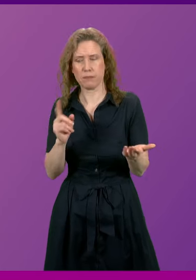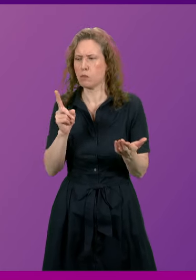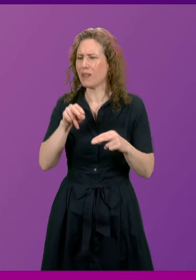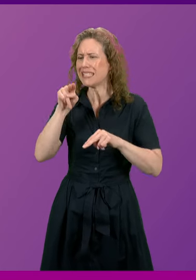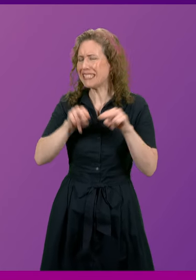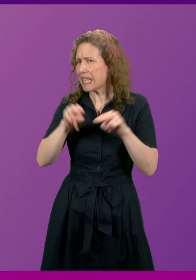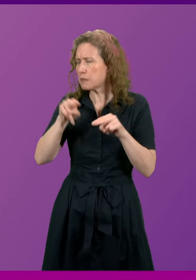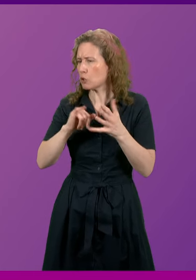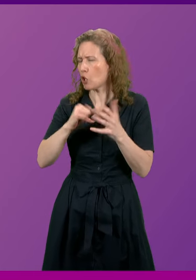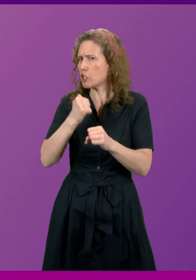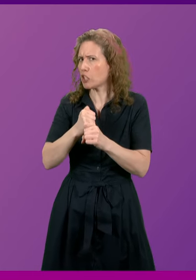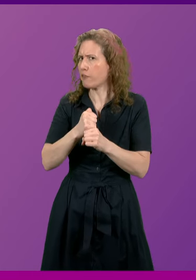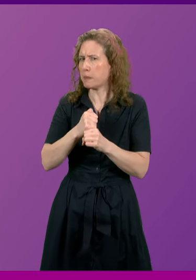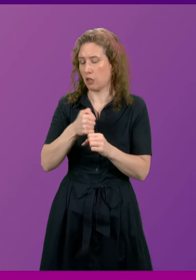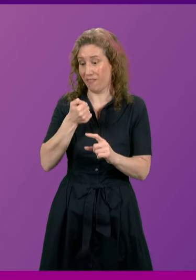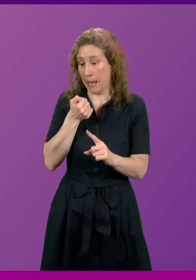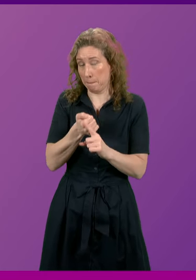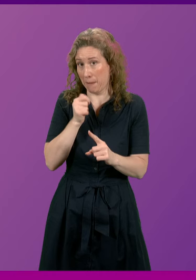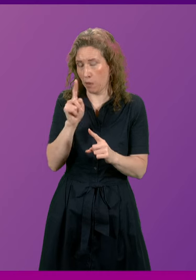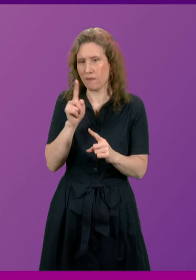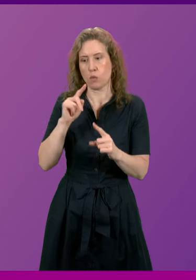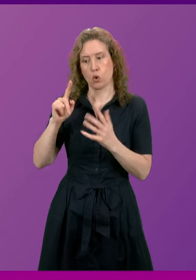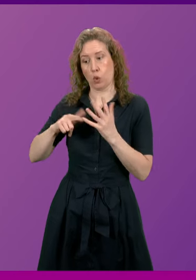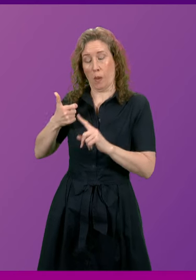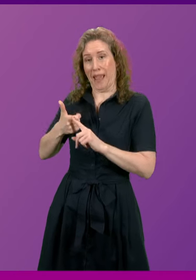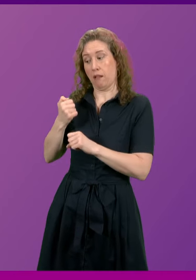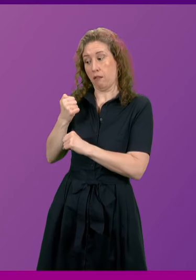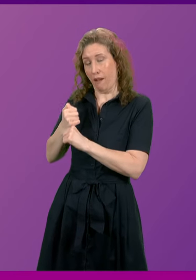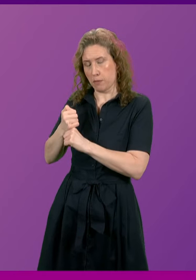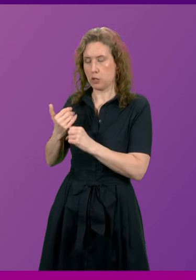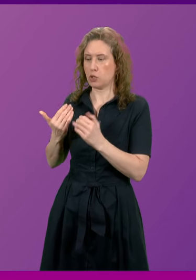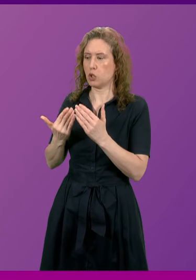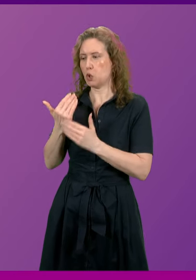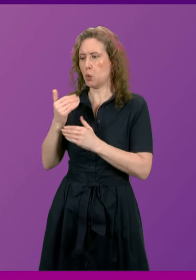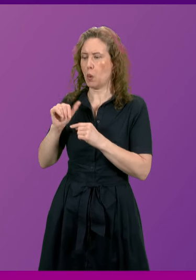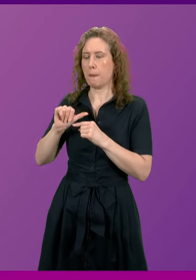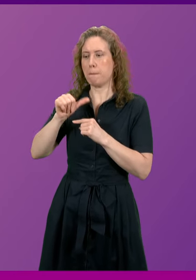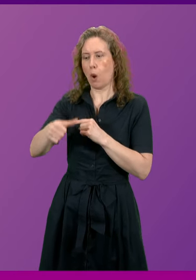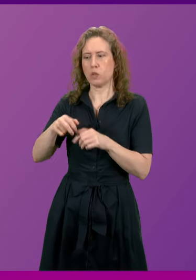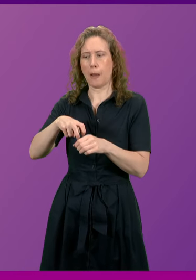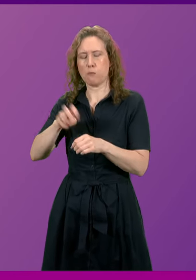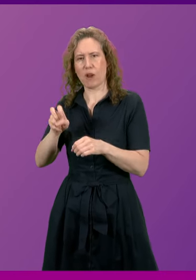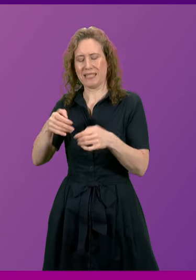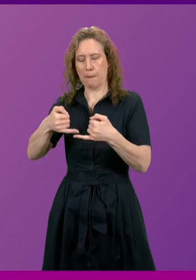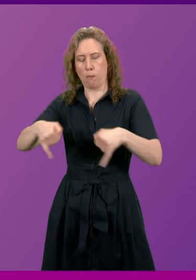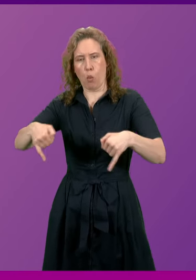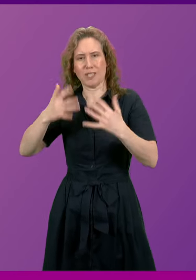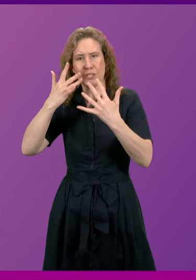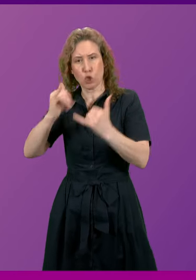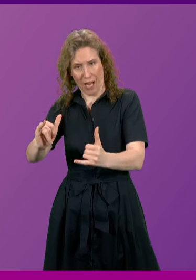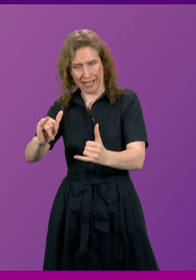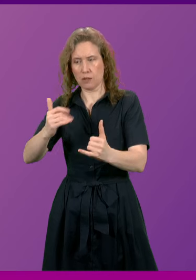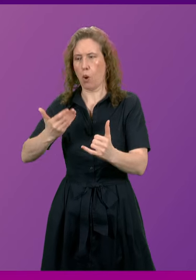Scottish Government been able to make of the impact of the UK Government new post-Brexit border checks on business in Scotland